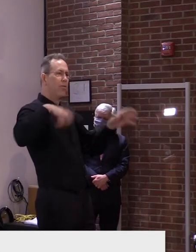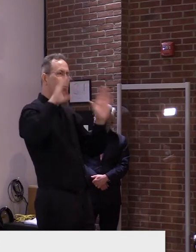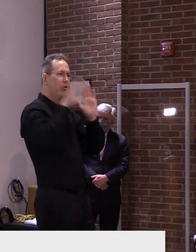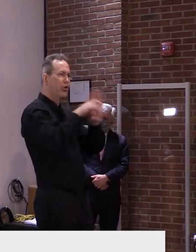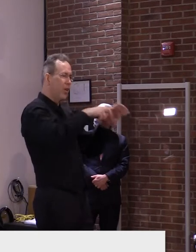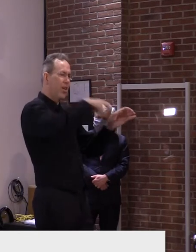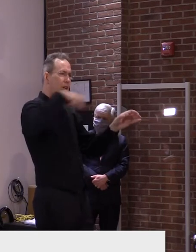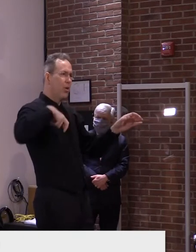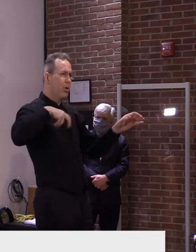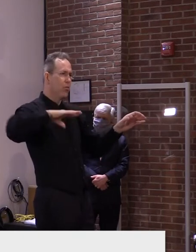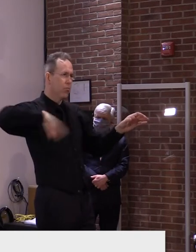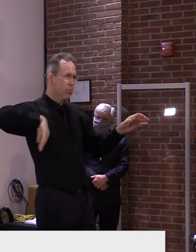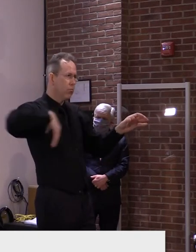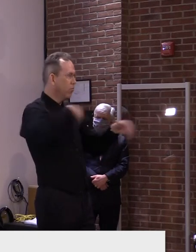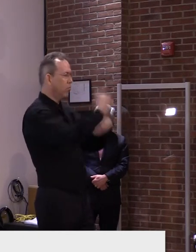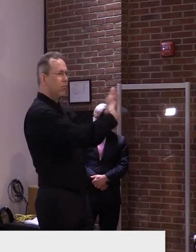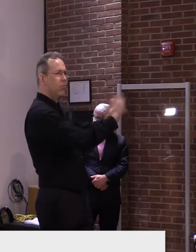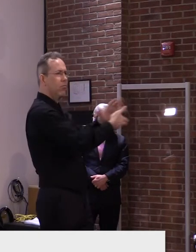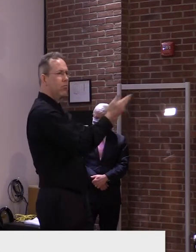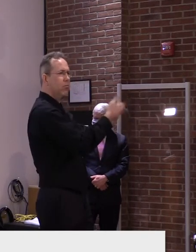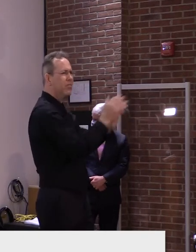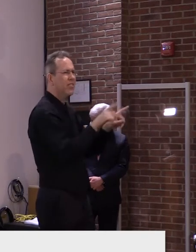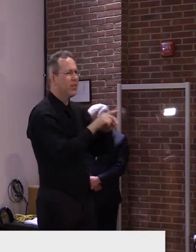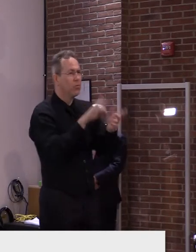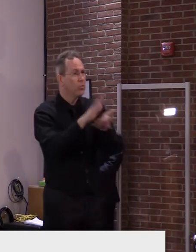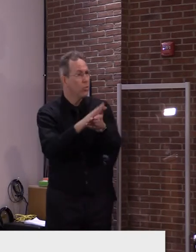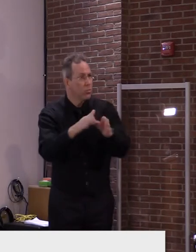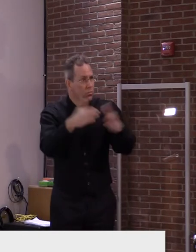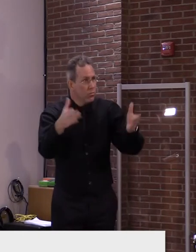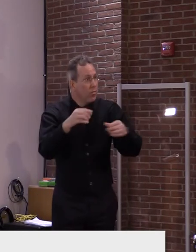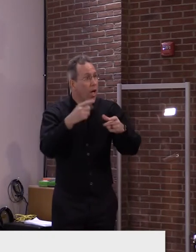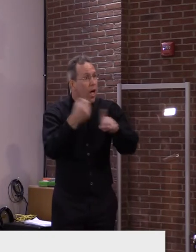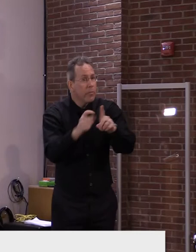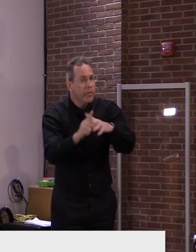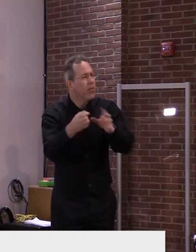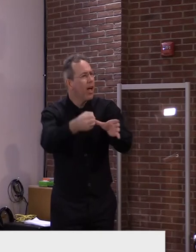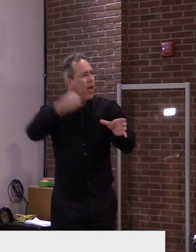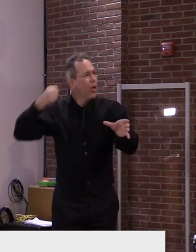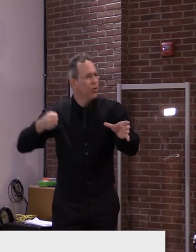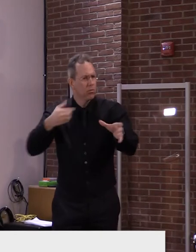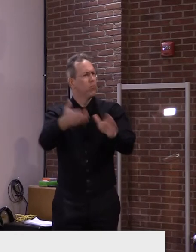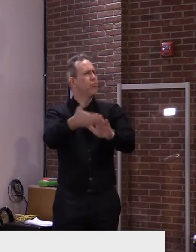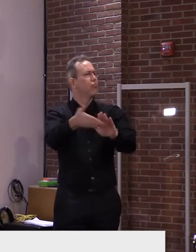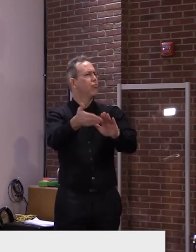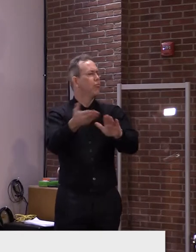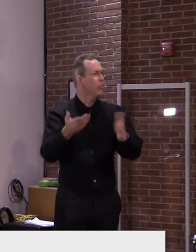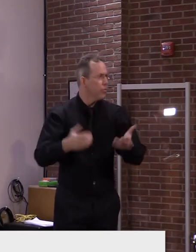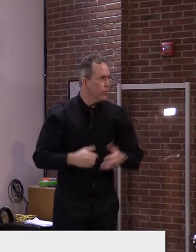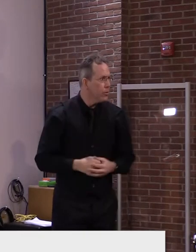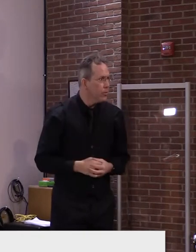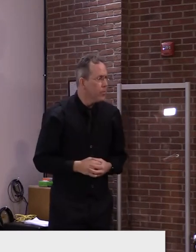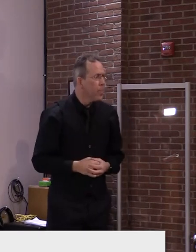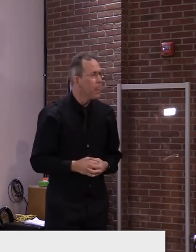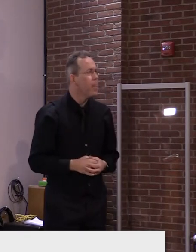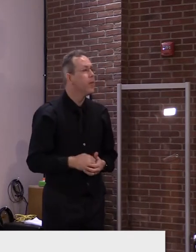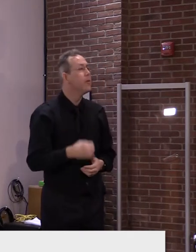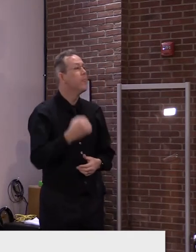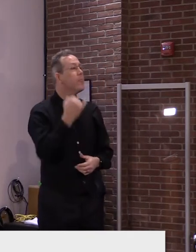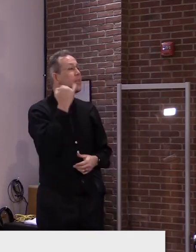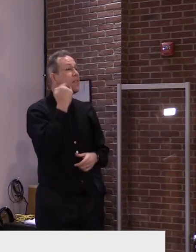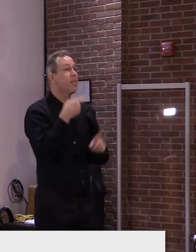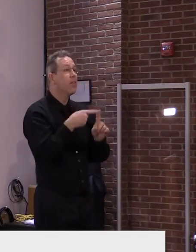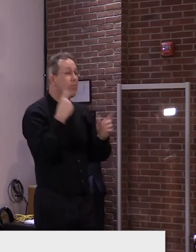and everybody understands if they are a close contact or not. Probably safer than the place where you don't know that there's a case that's there.